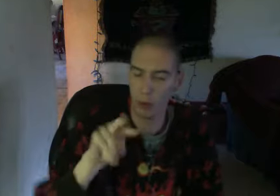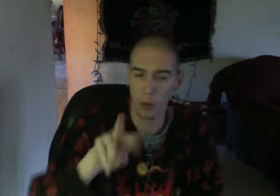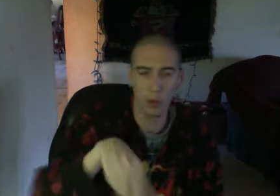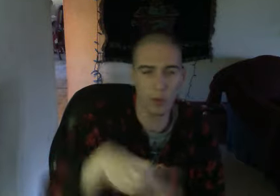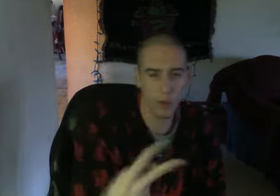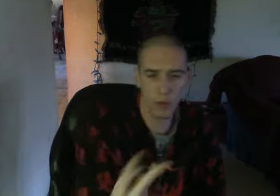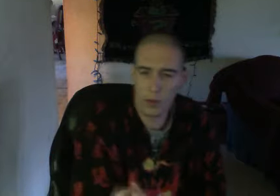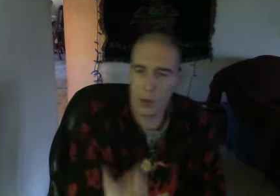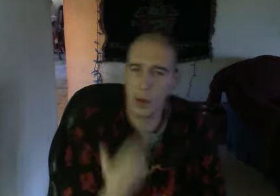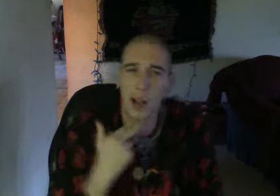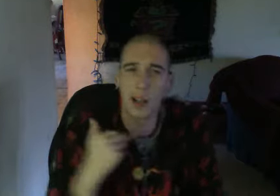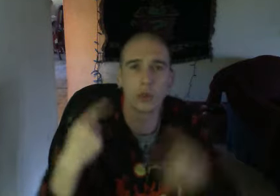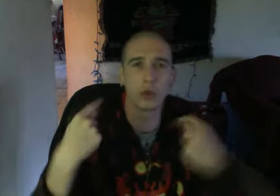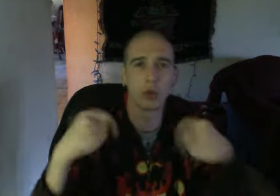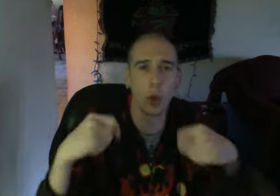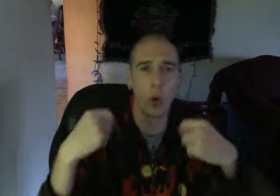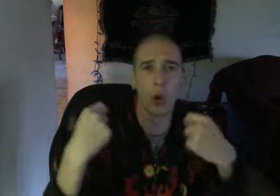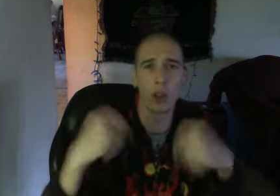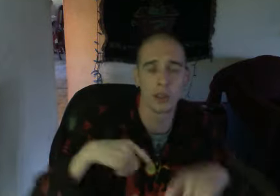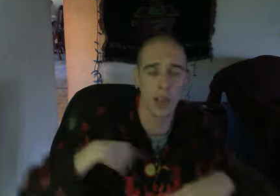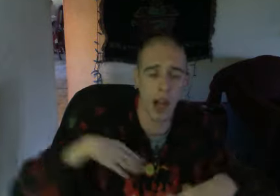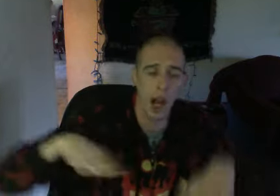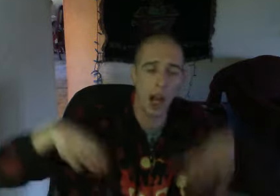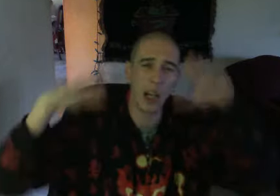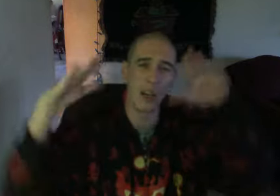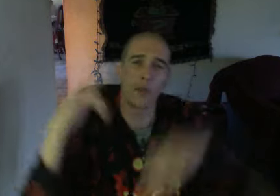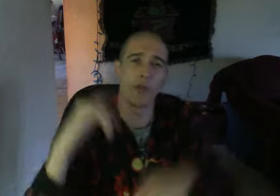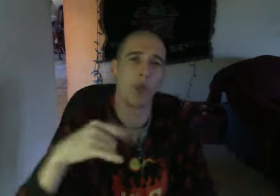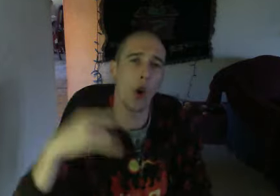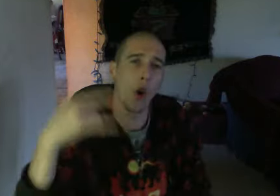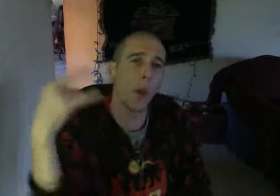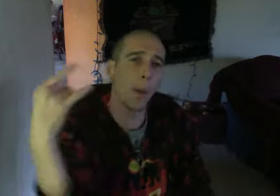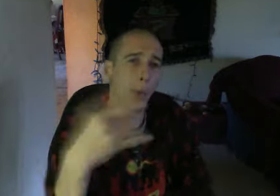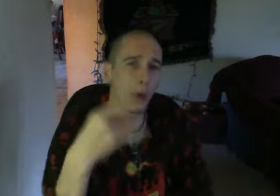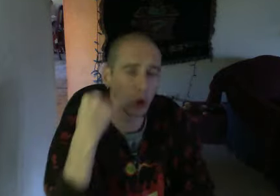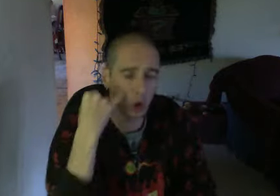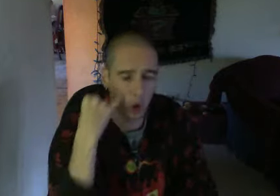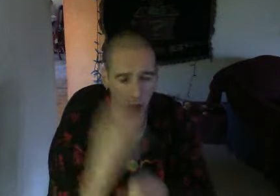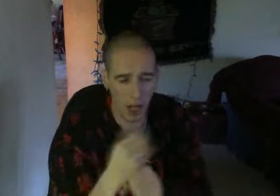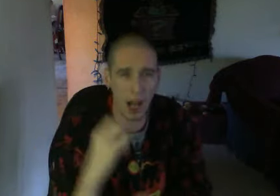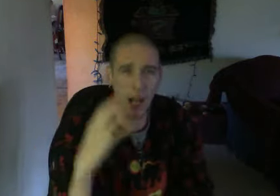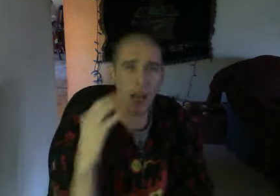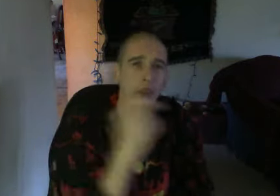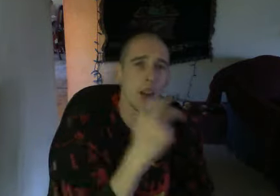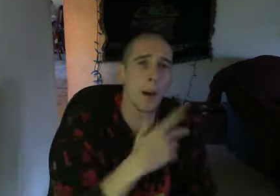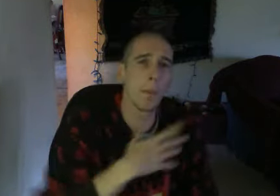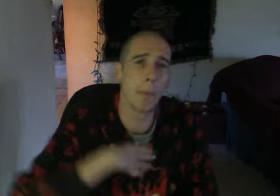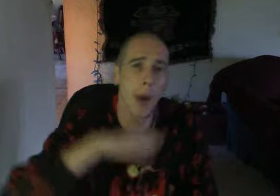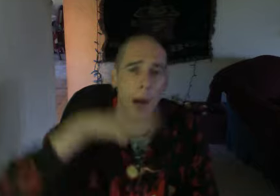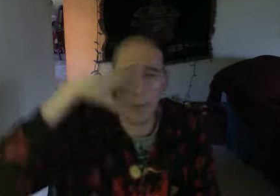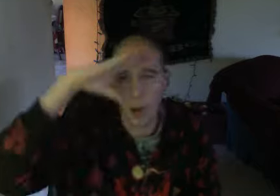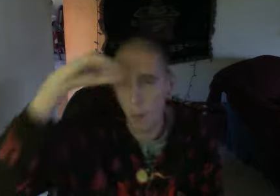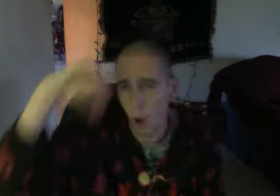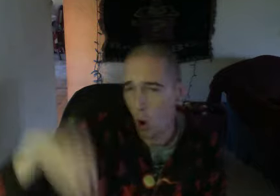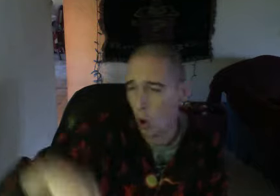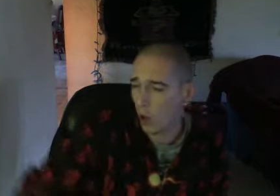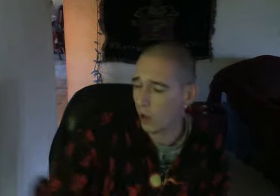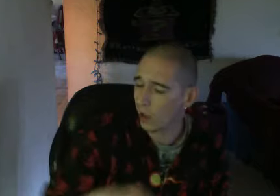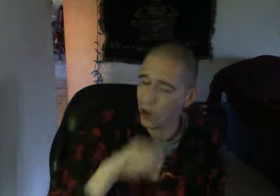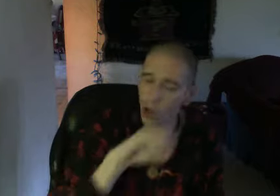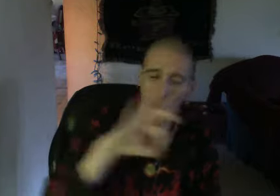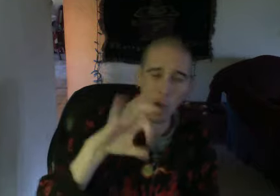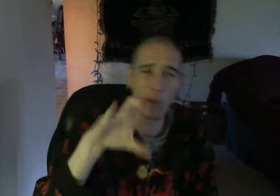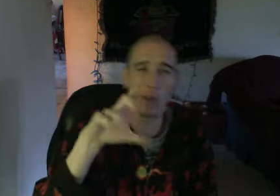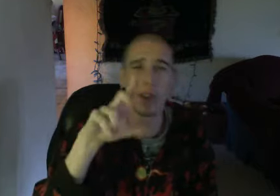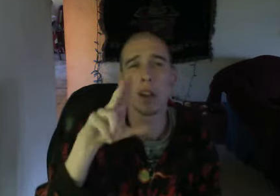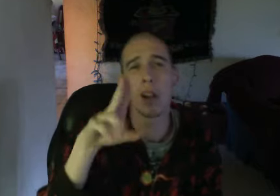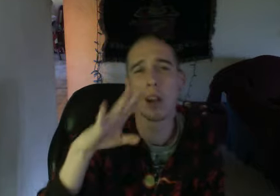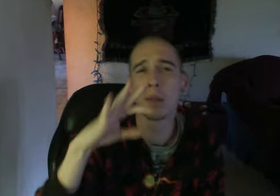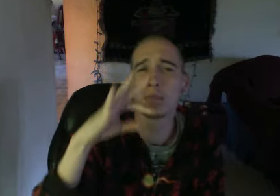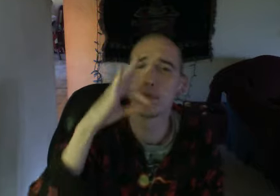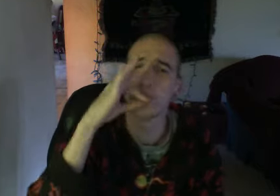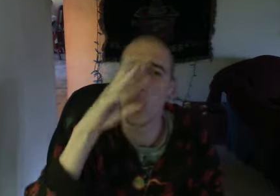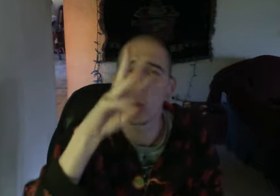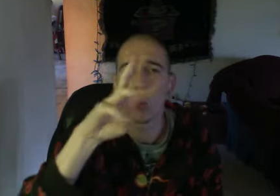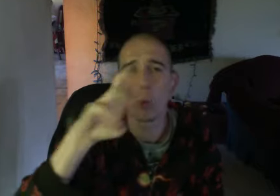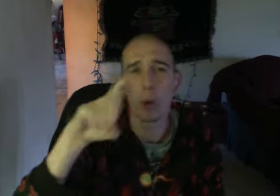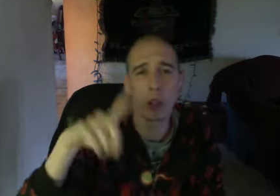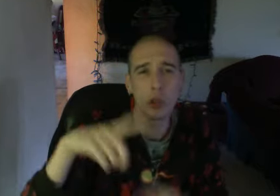and flip between the toys But I give up all that bullshit If I could get back my boy Up in the club, smoking weed